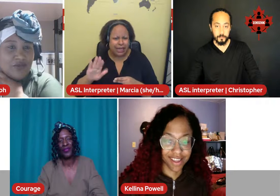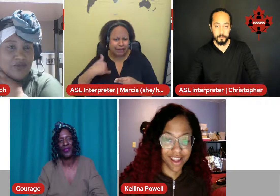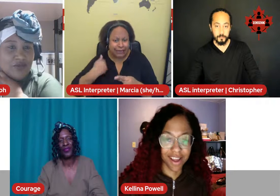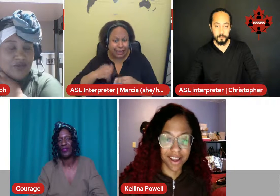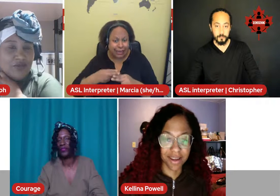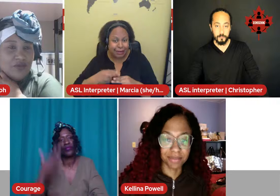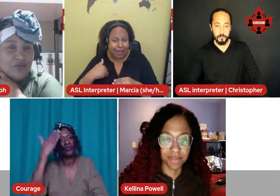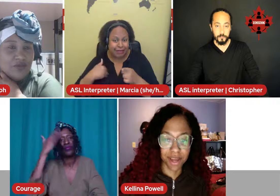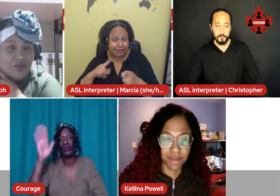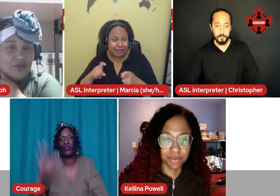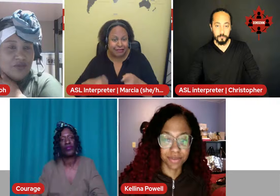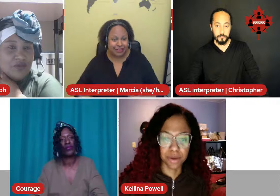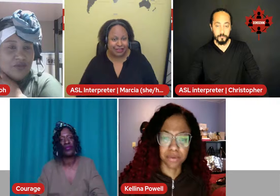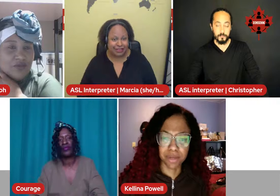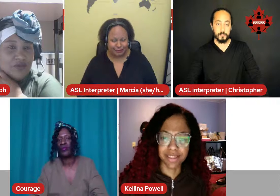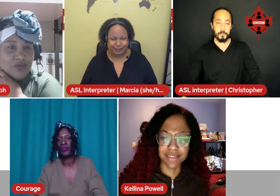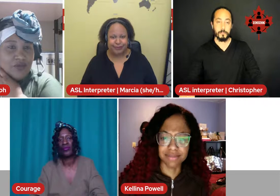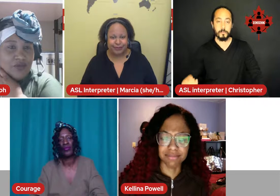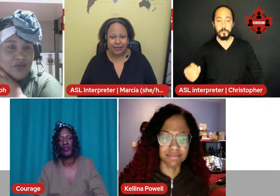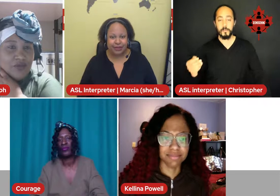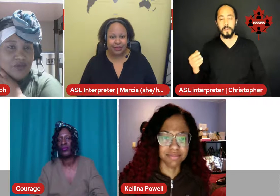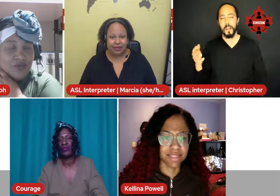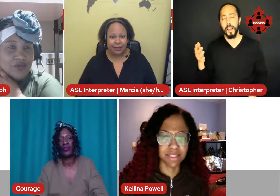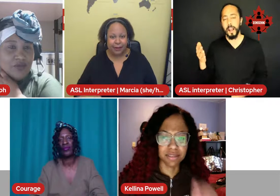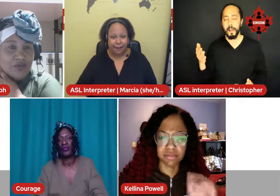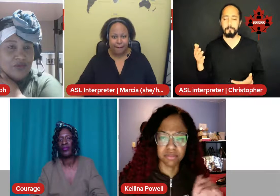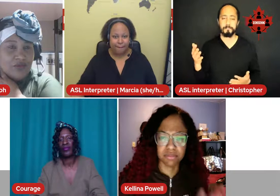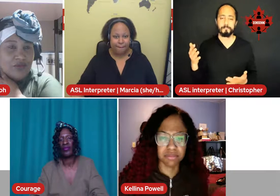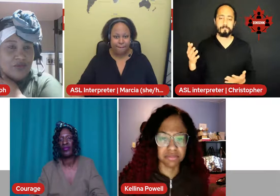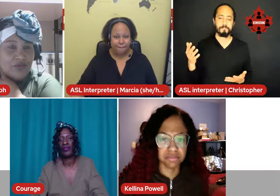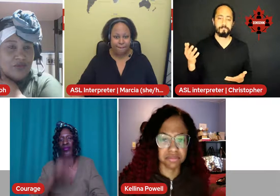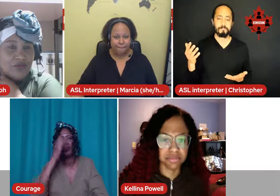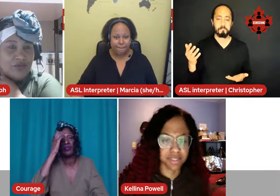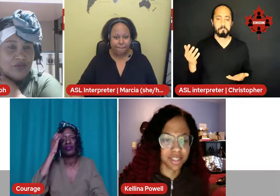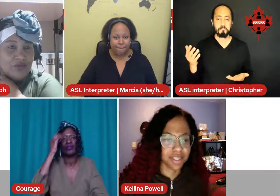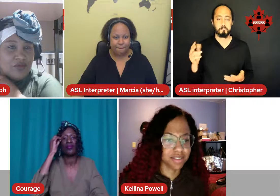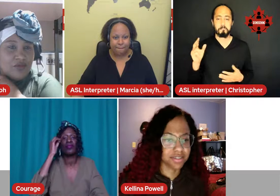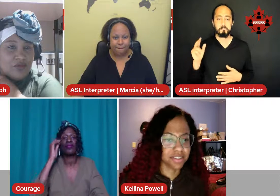Um, I, no, I think, I, I think that's right.